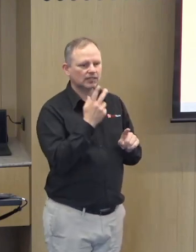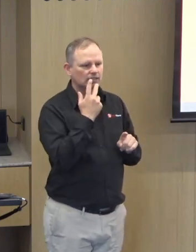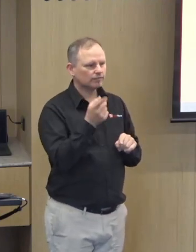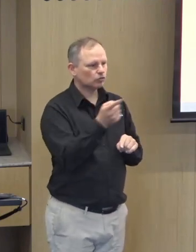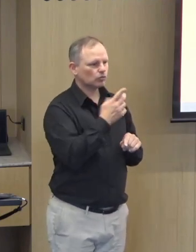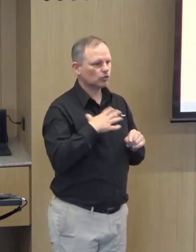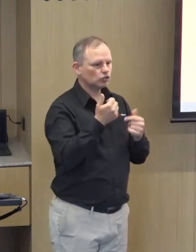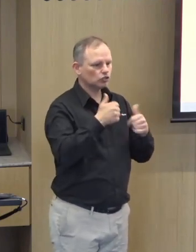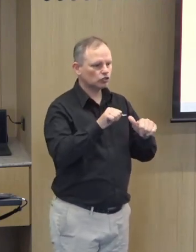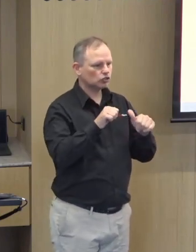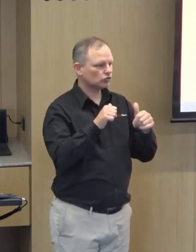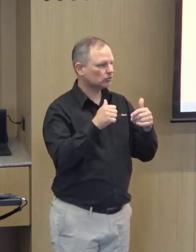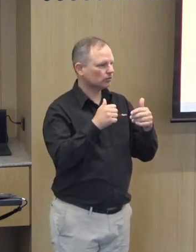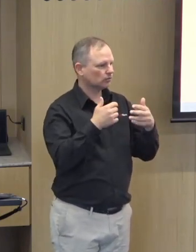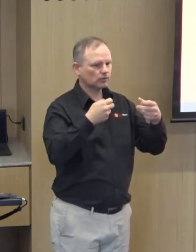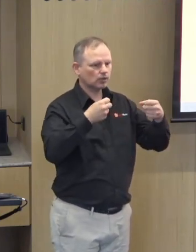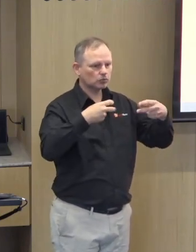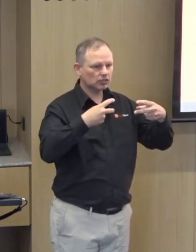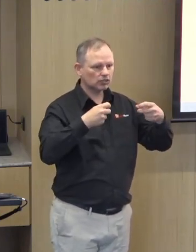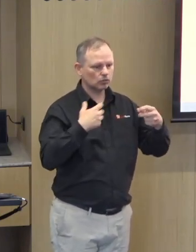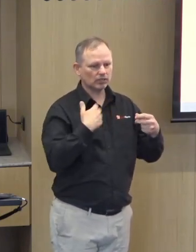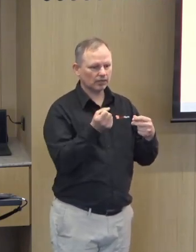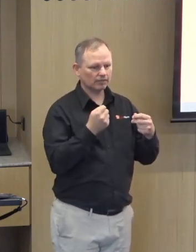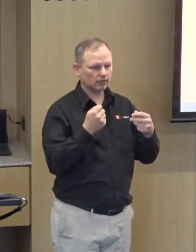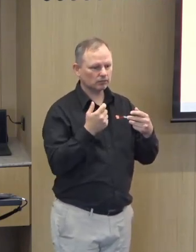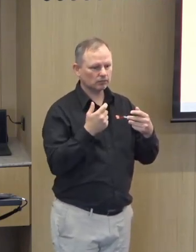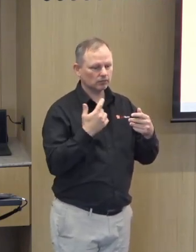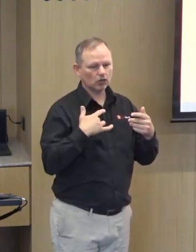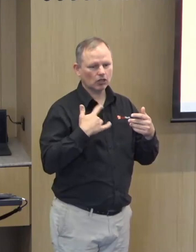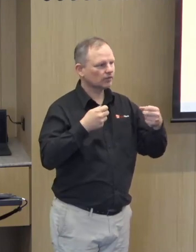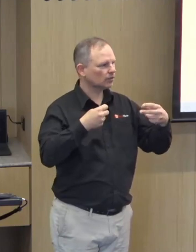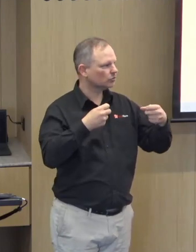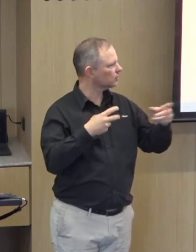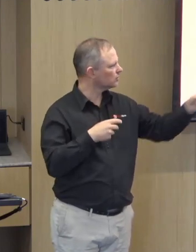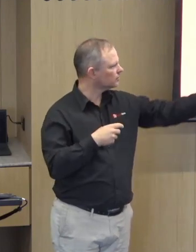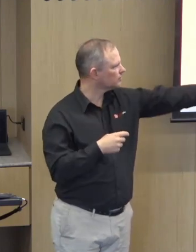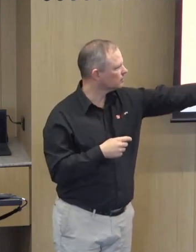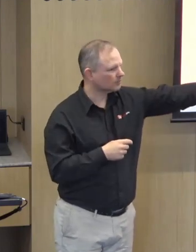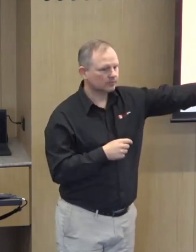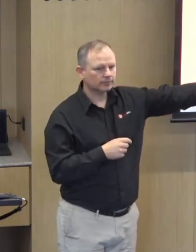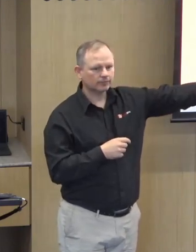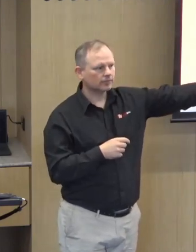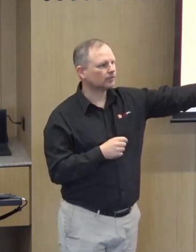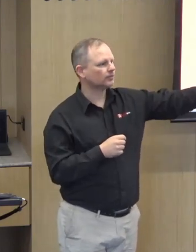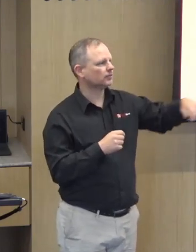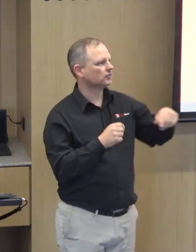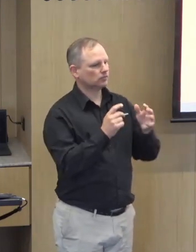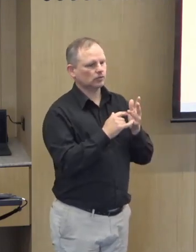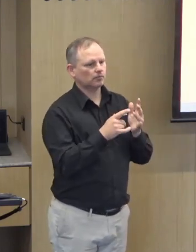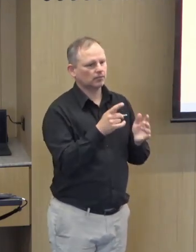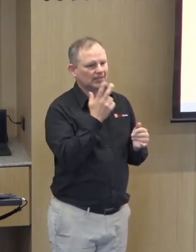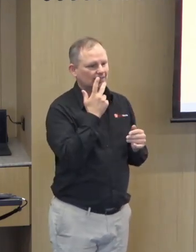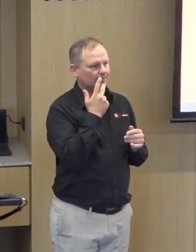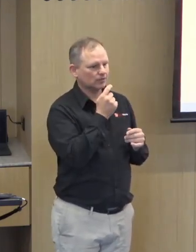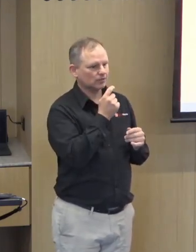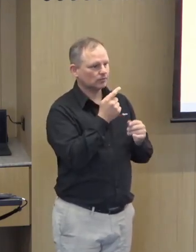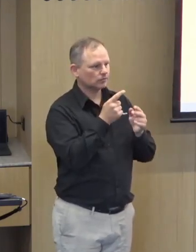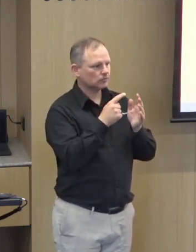you would have come up from near the reception desk. And also for your information, there is a TV over there with live remote